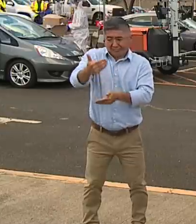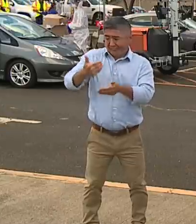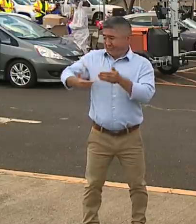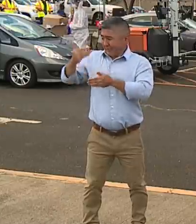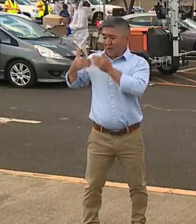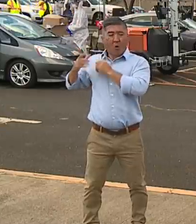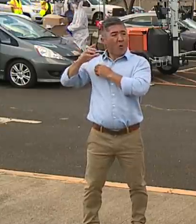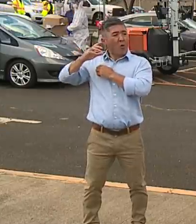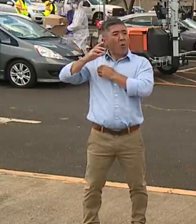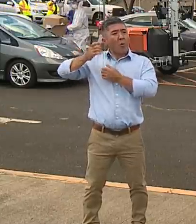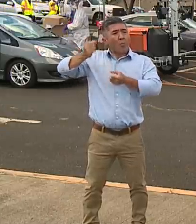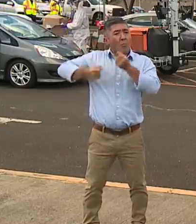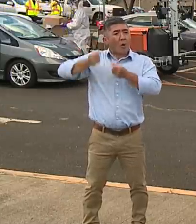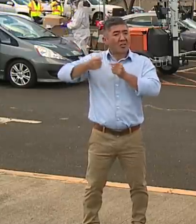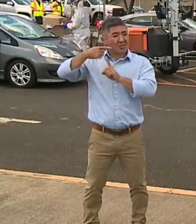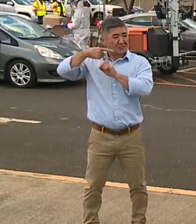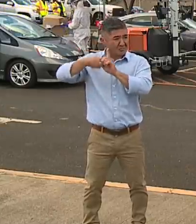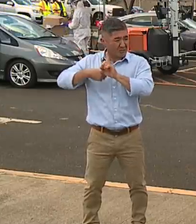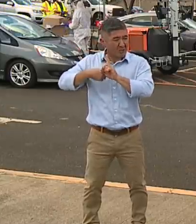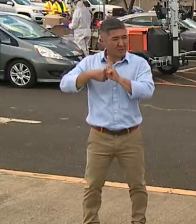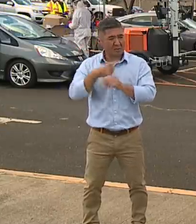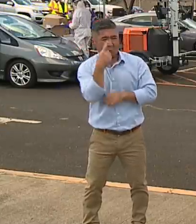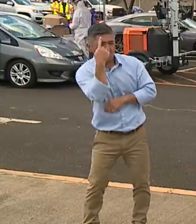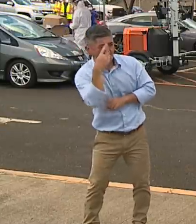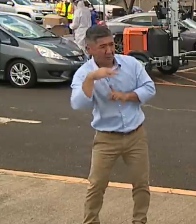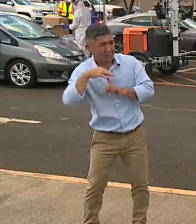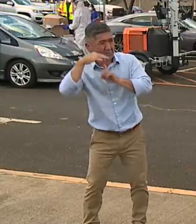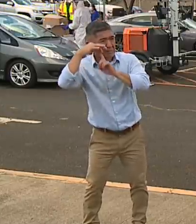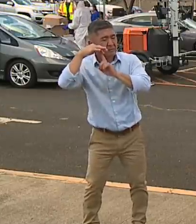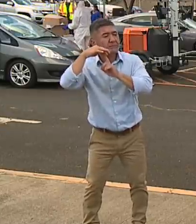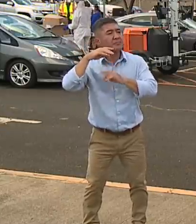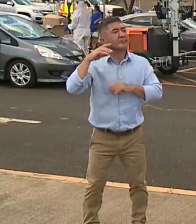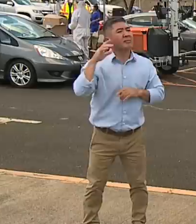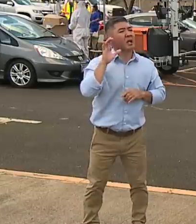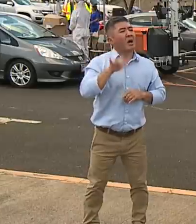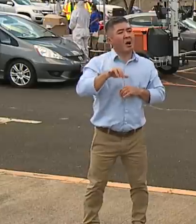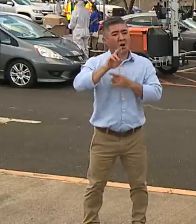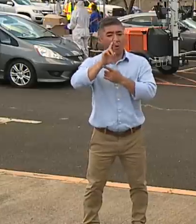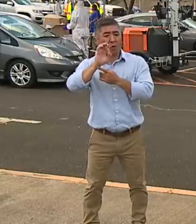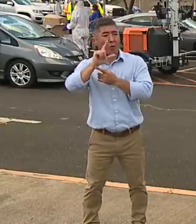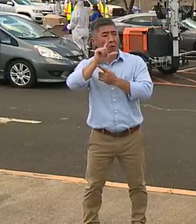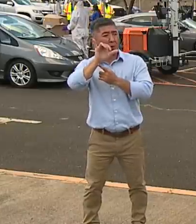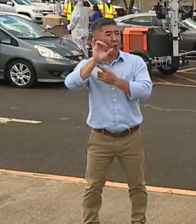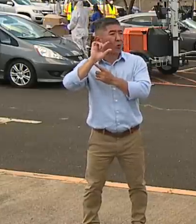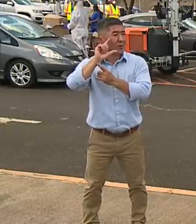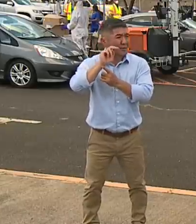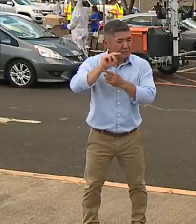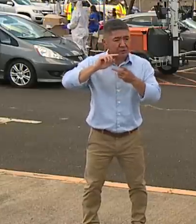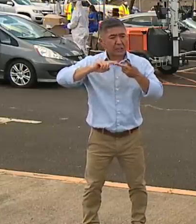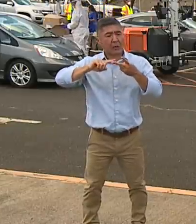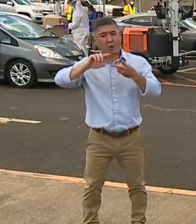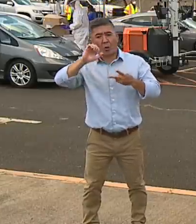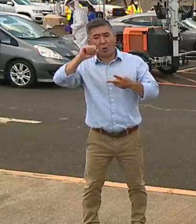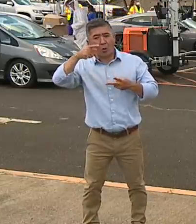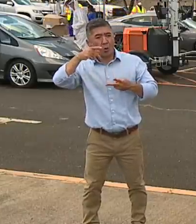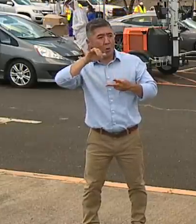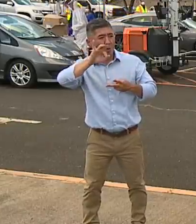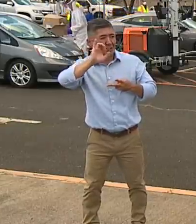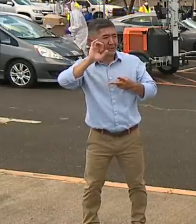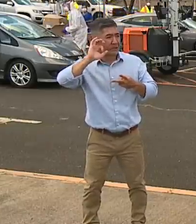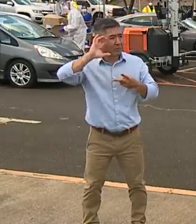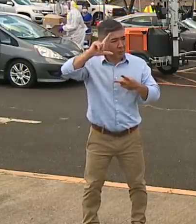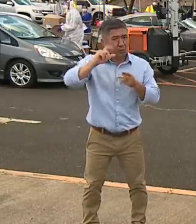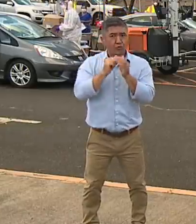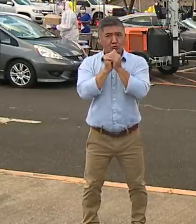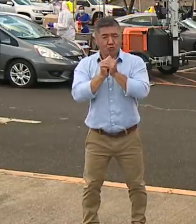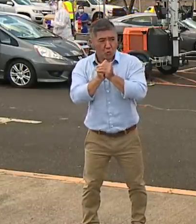broad sections. The one exception is spiritual gatherings. know, you can now gather where before you couldn't with all the protocols and